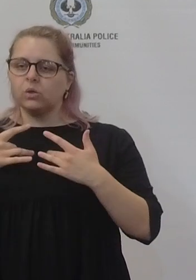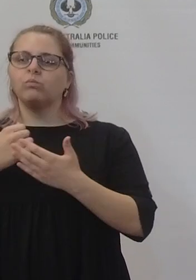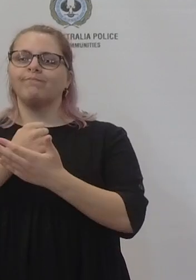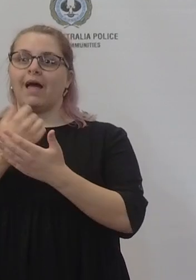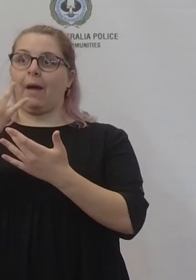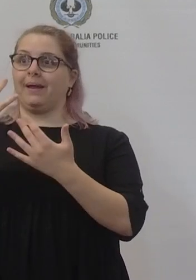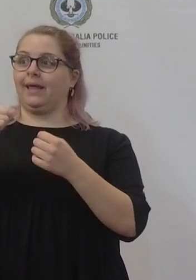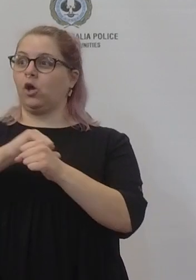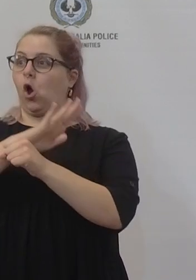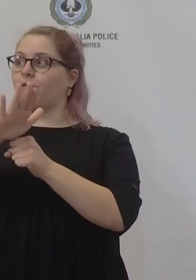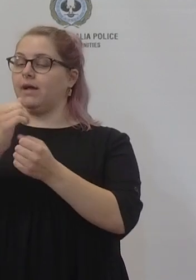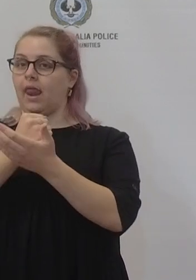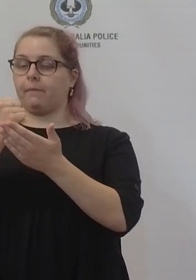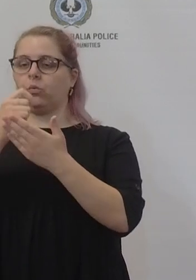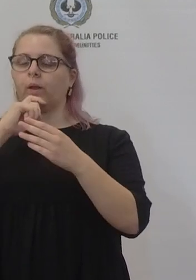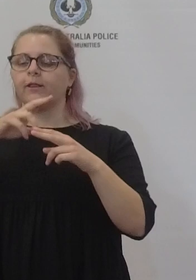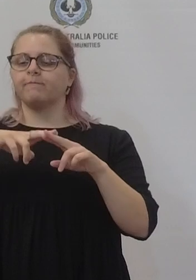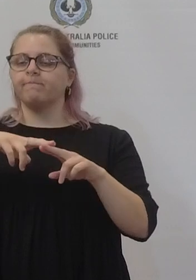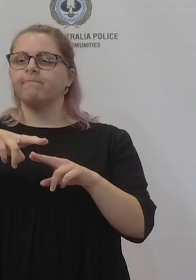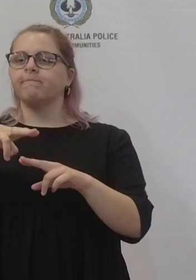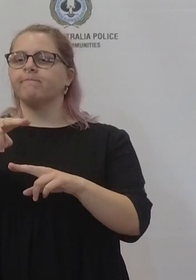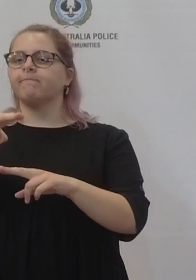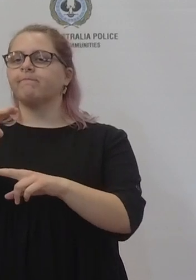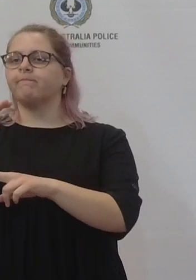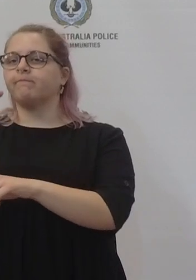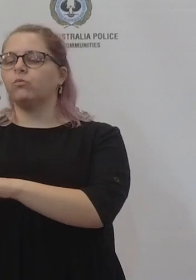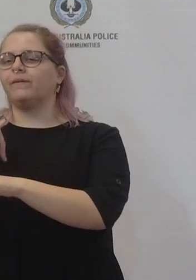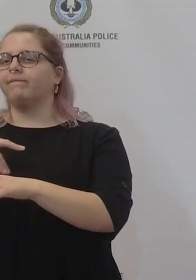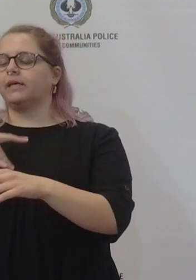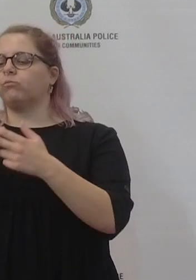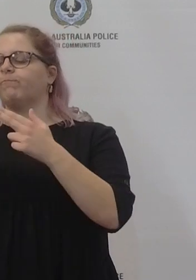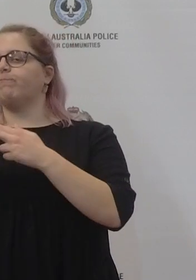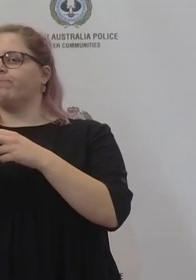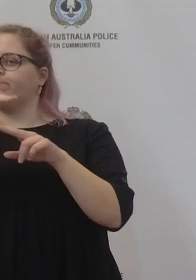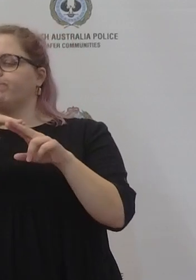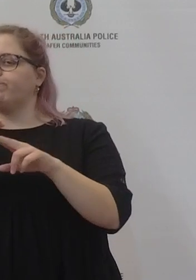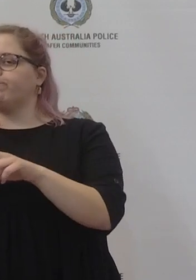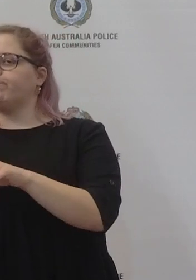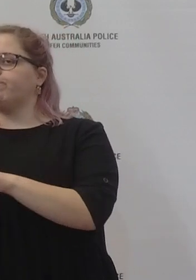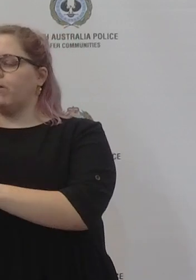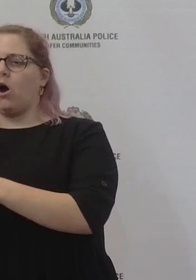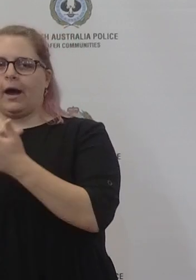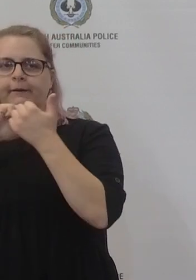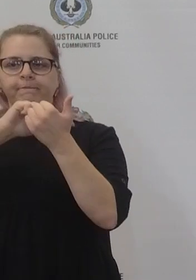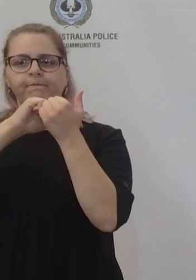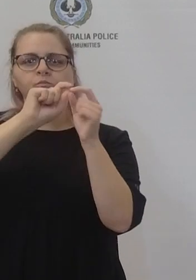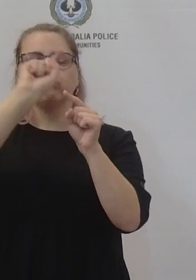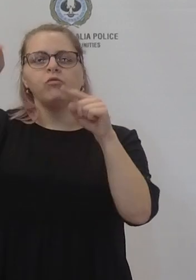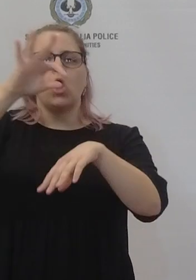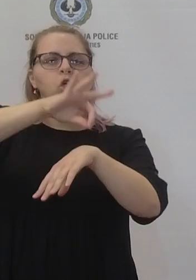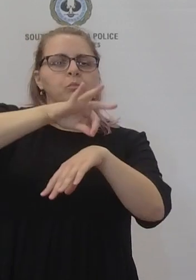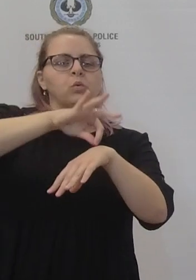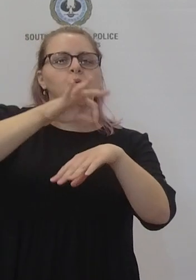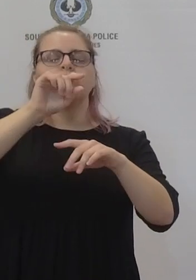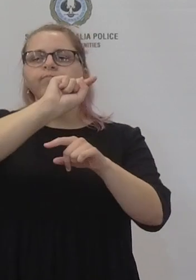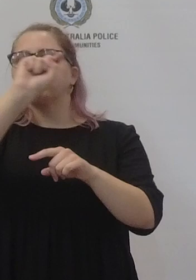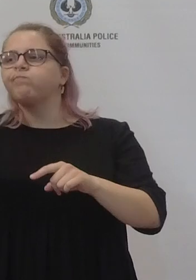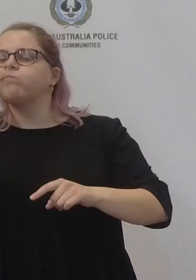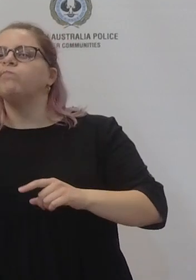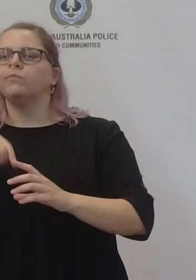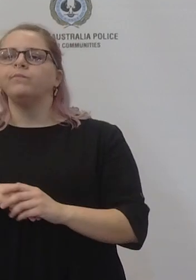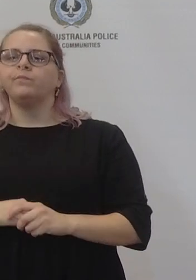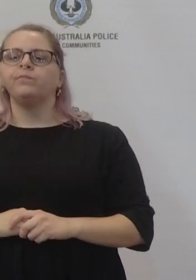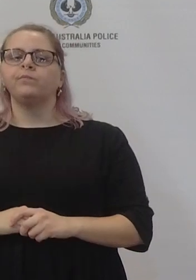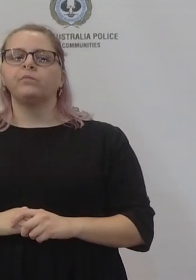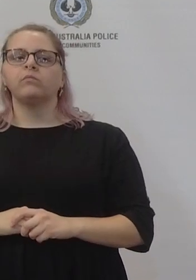and we're working very closely um with and I'm working very closely with our healthcare system to make sure that we have both in hospital care